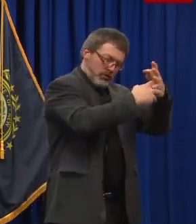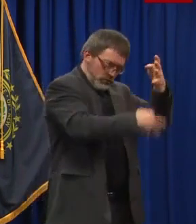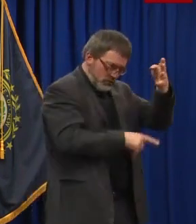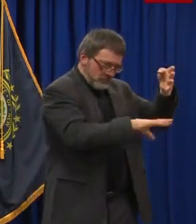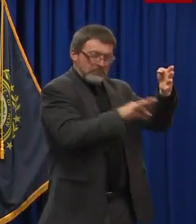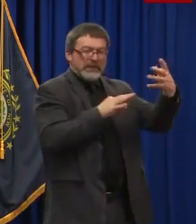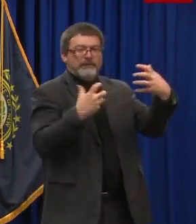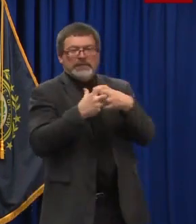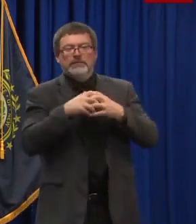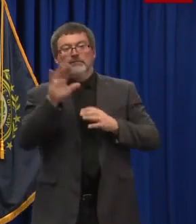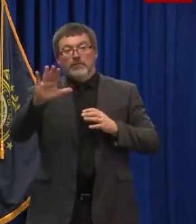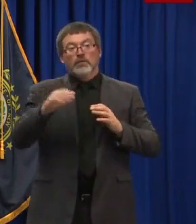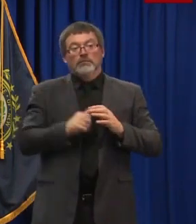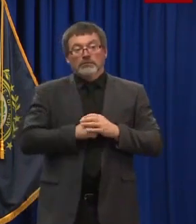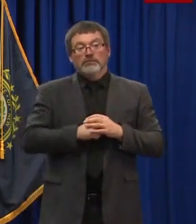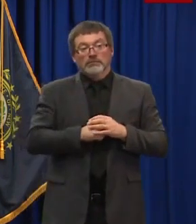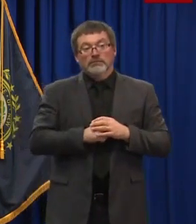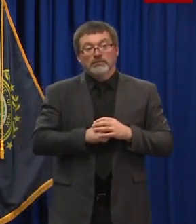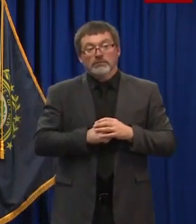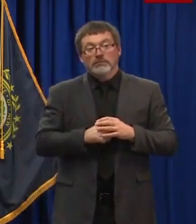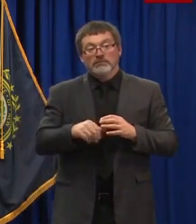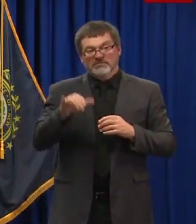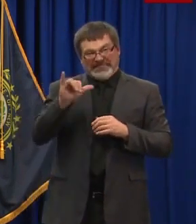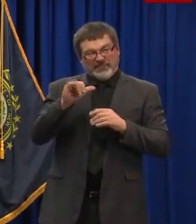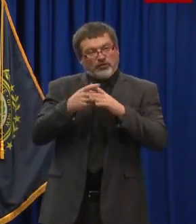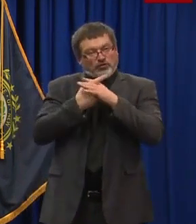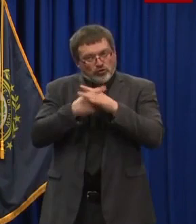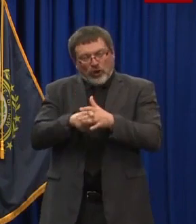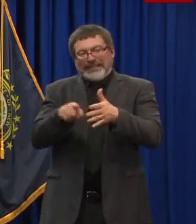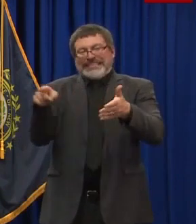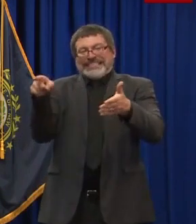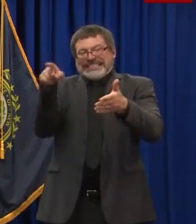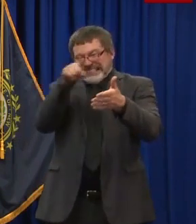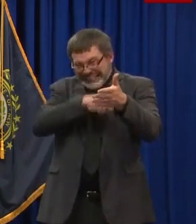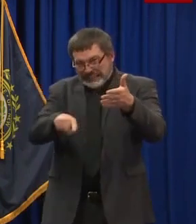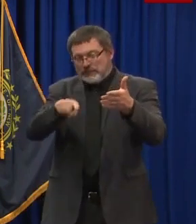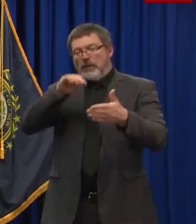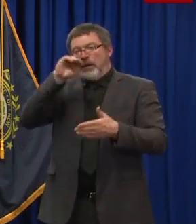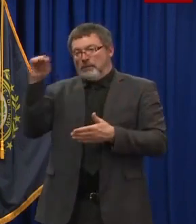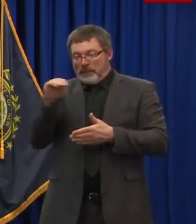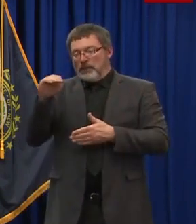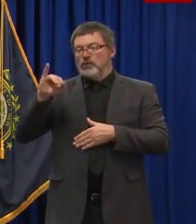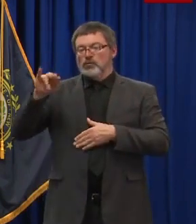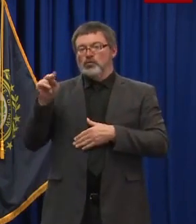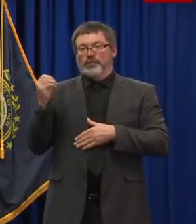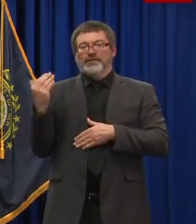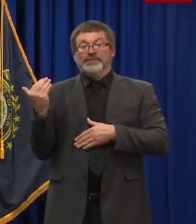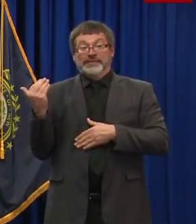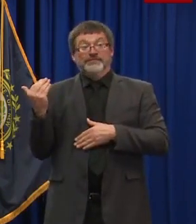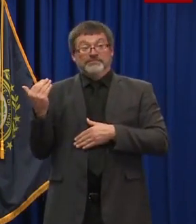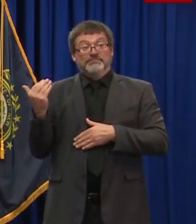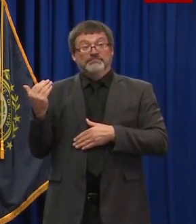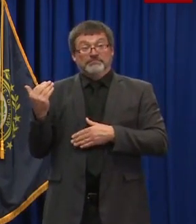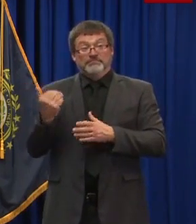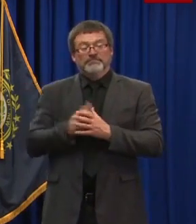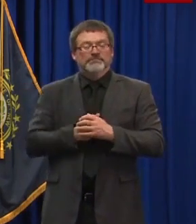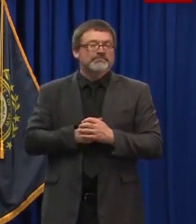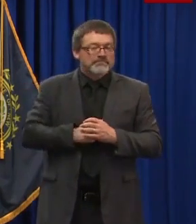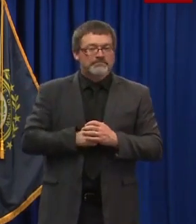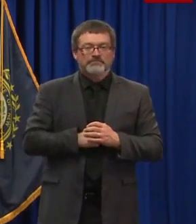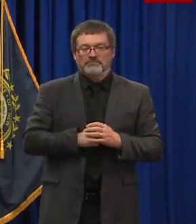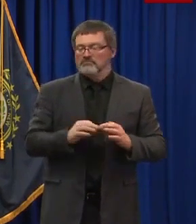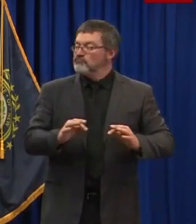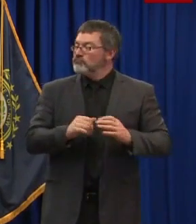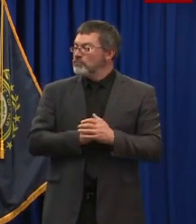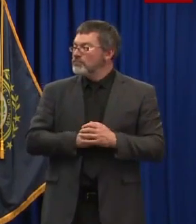that goes into effect on June 15th, this coming Monday. So we're taking, I think, some really positive steps. There's a few areas that